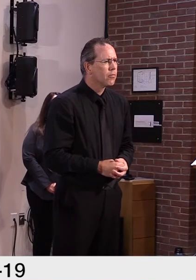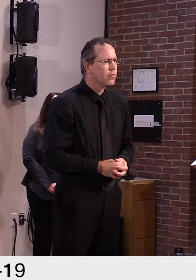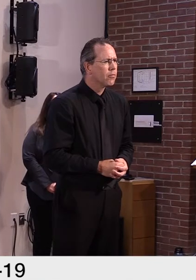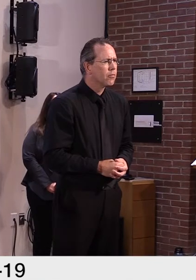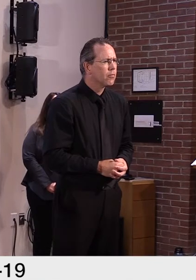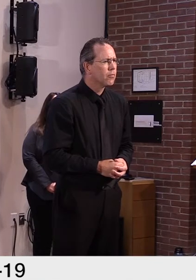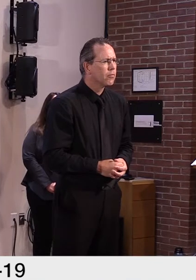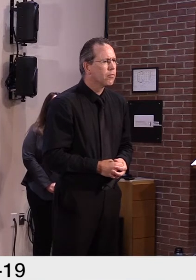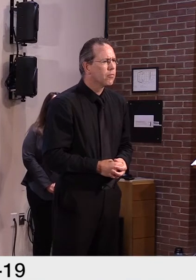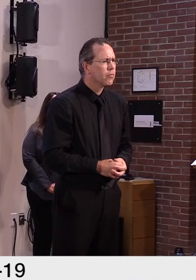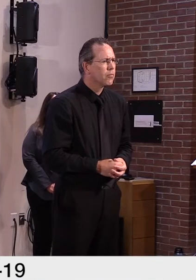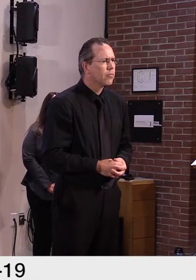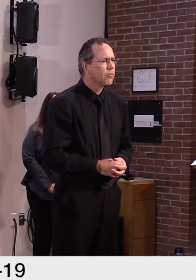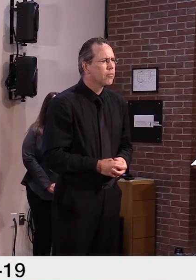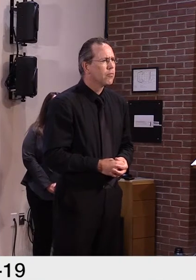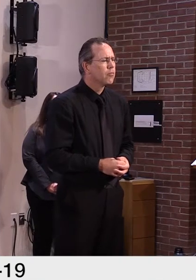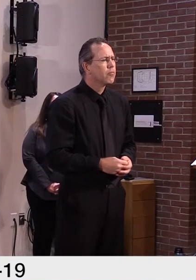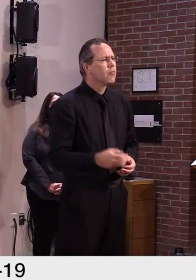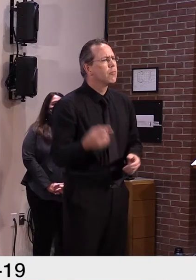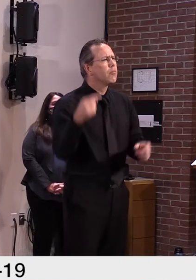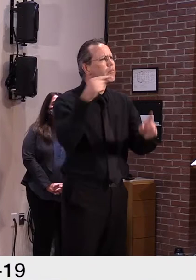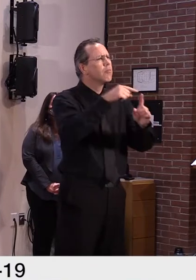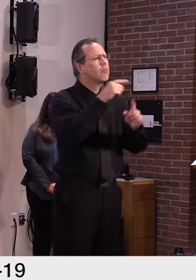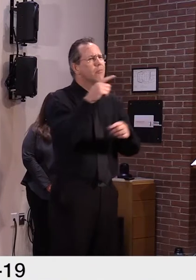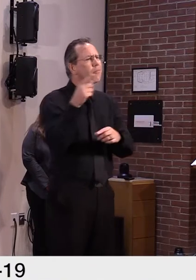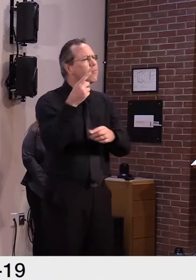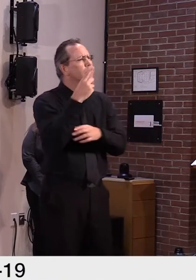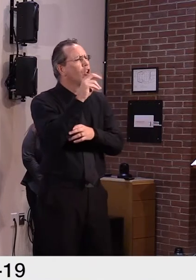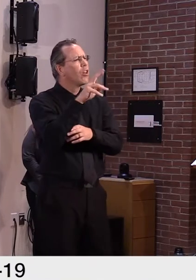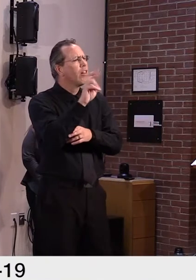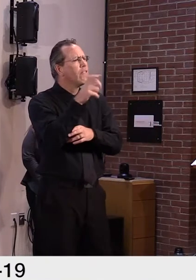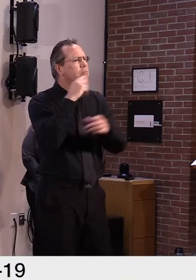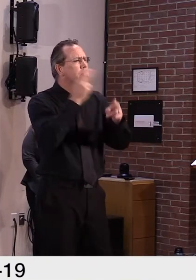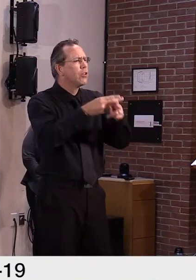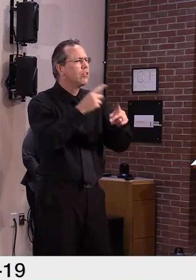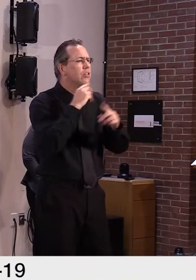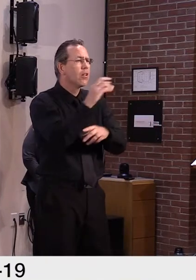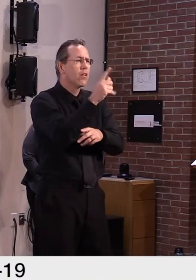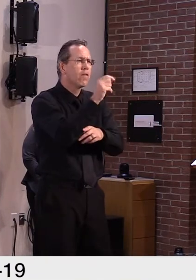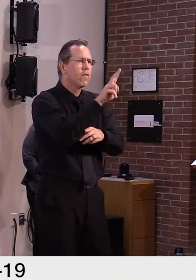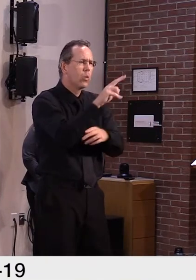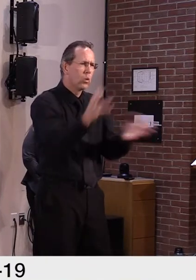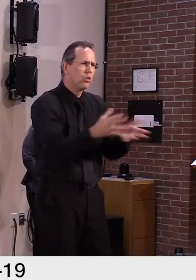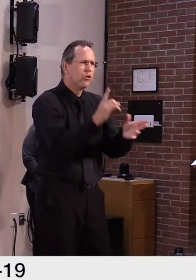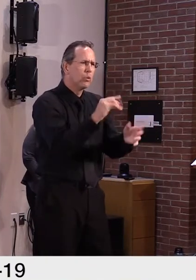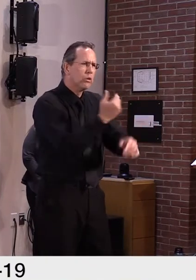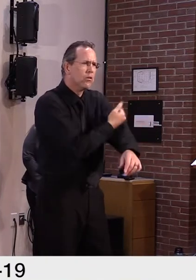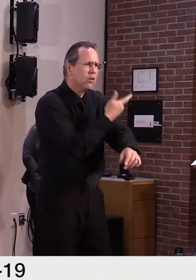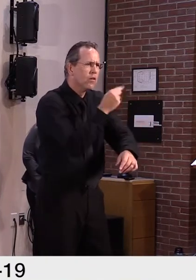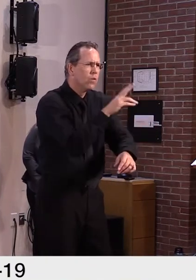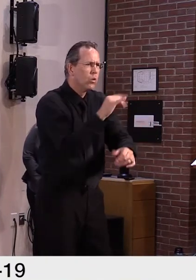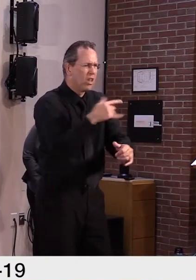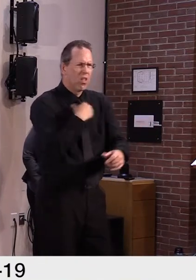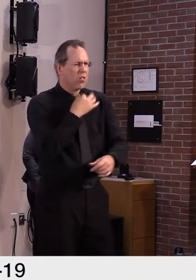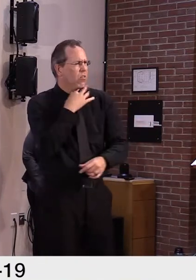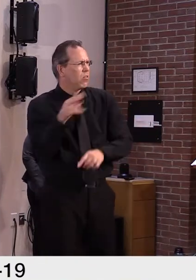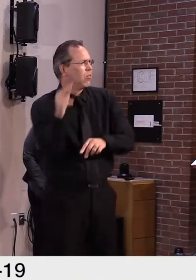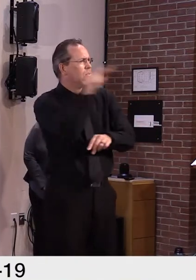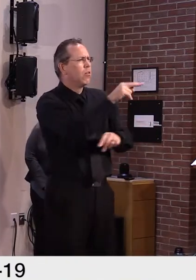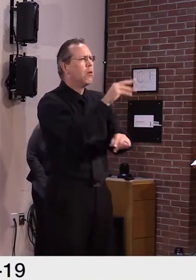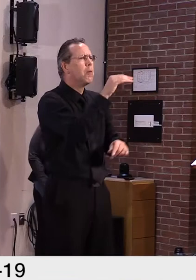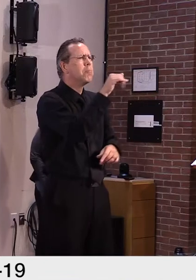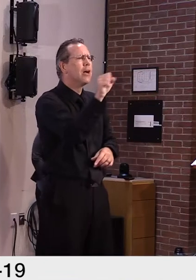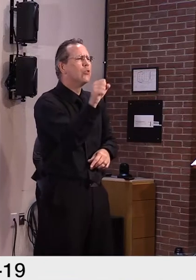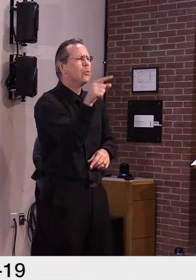flu? And if you don't see the number of flu shots in the state, is that something that's possible? I'll let Dr. Levine answer